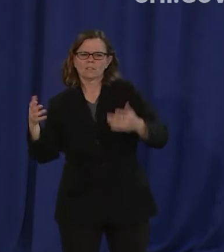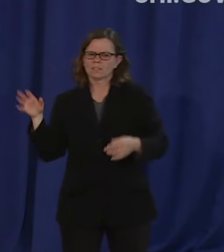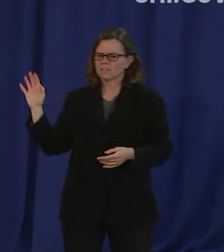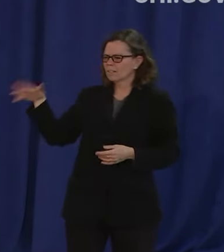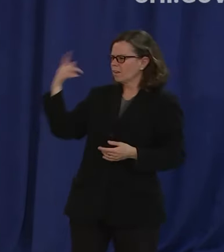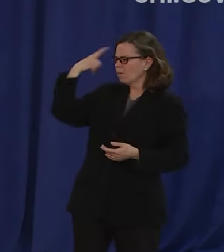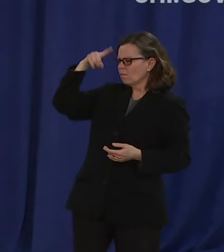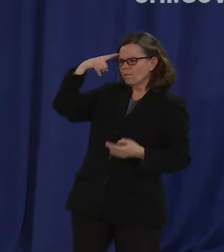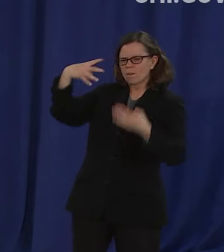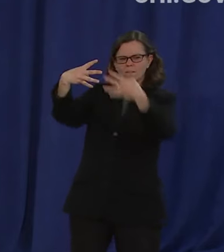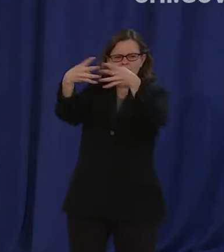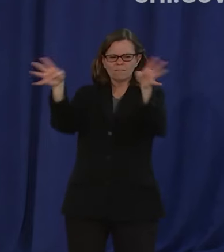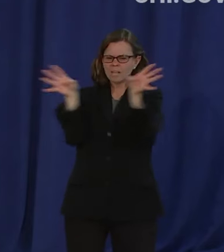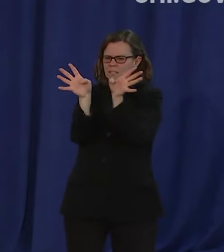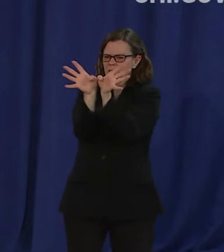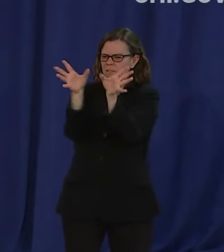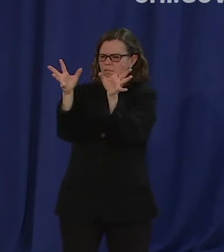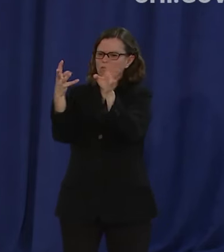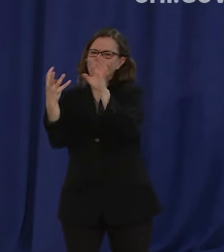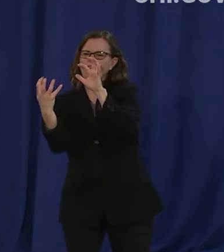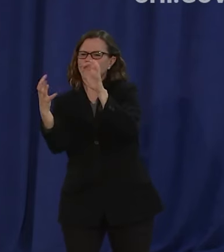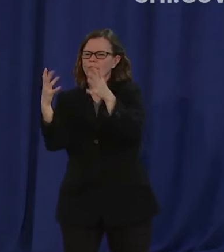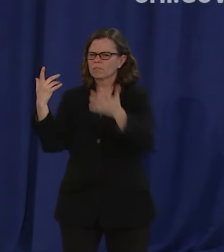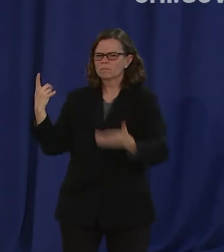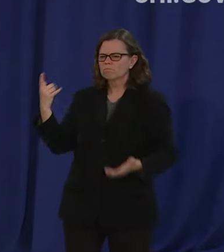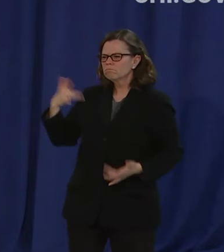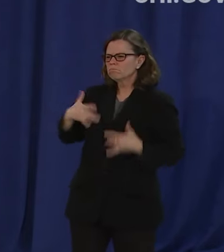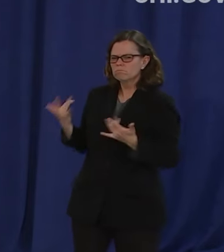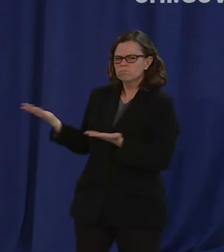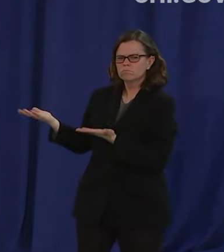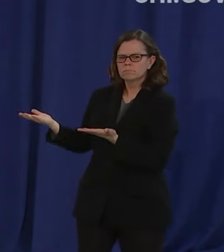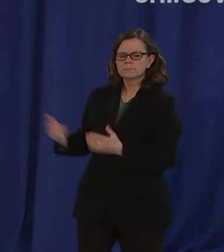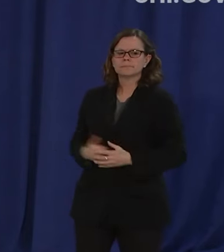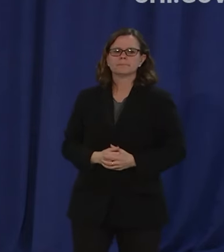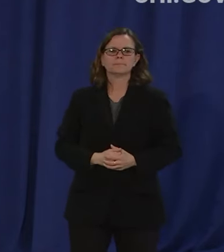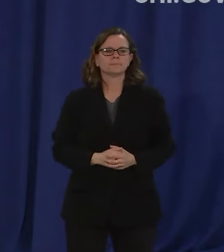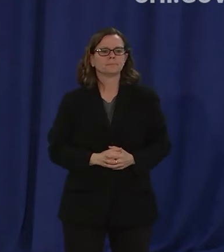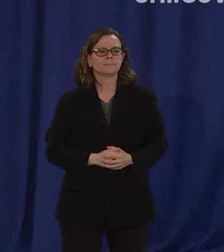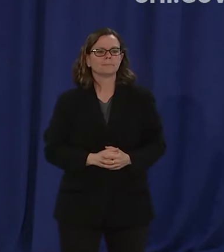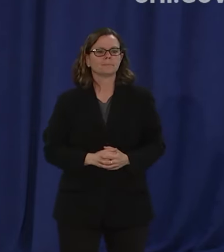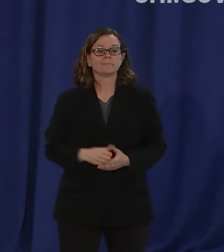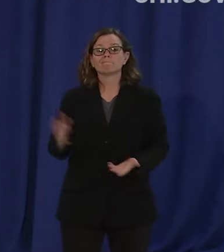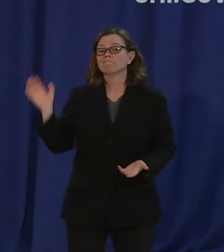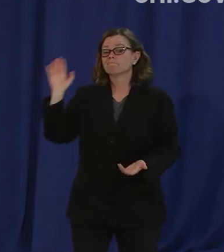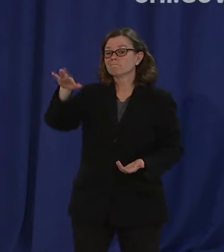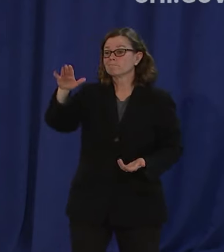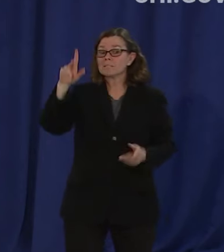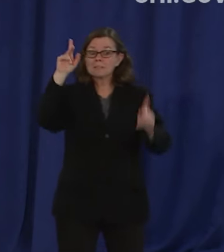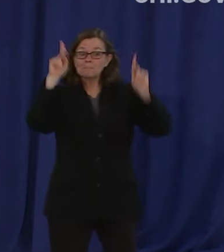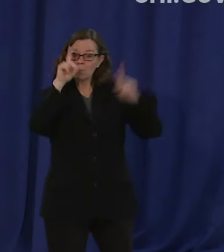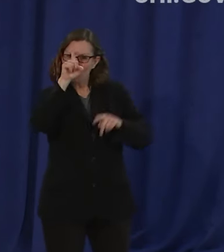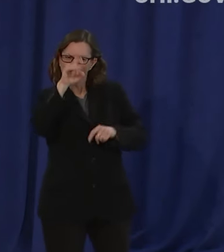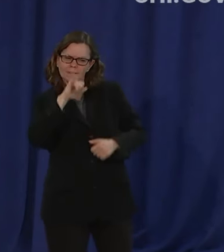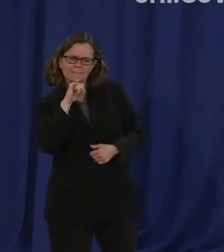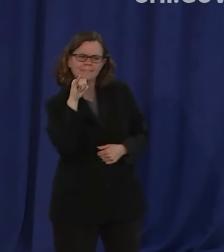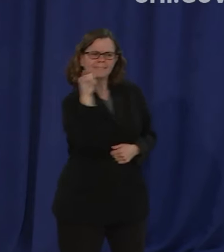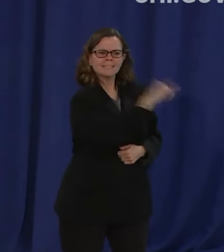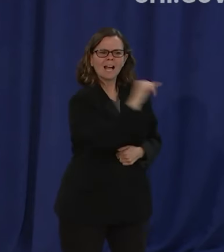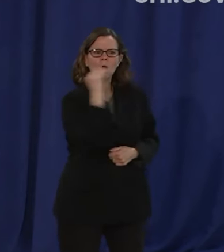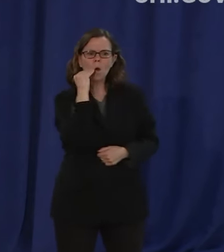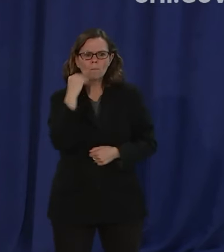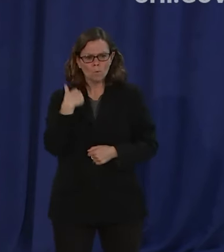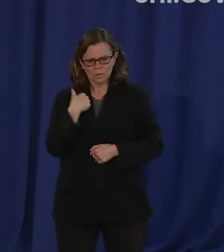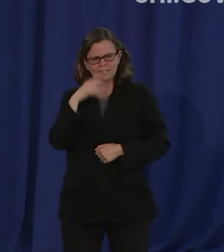who are not abiding by the stay at home order we shut down the lakefront now several weeks back because we saw people